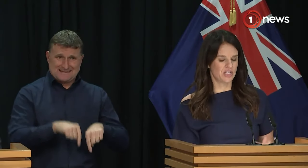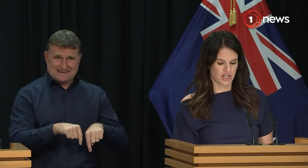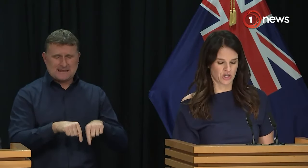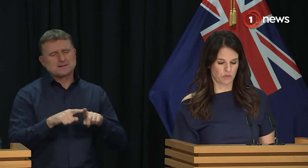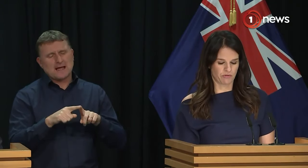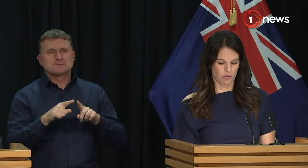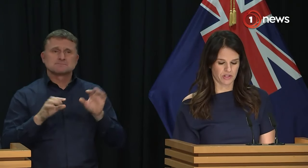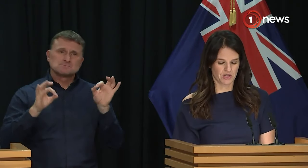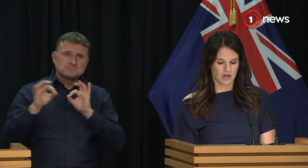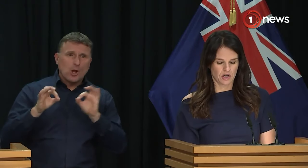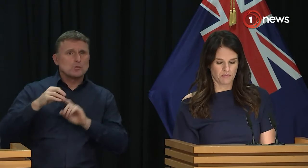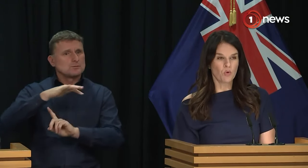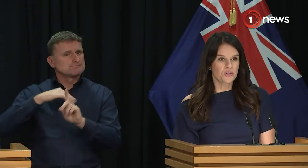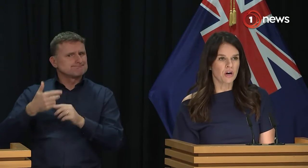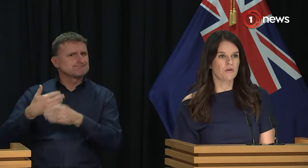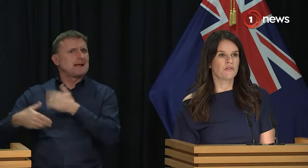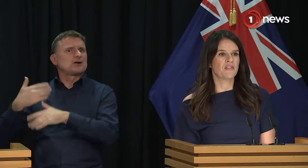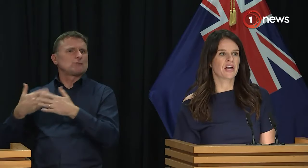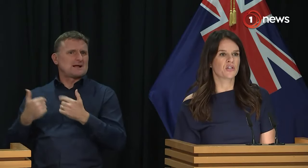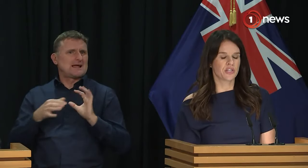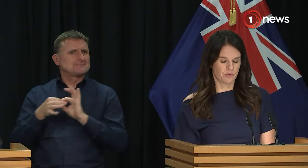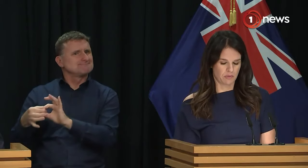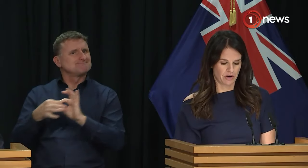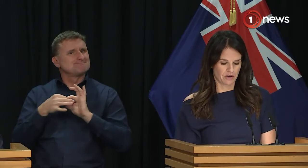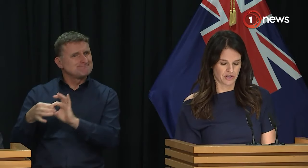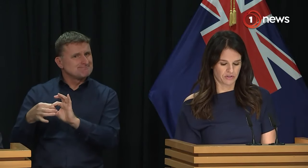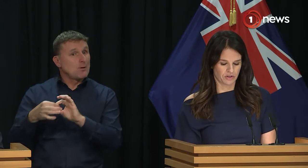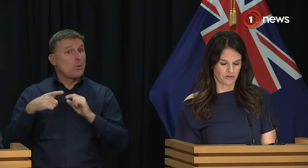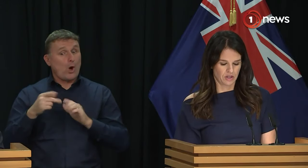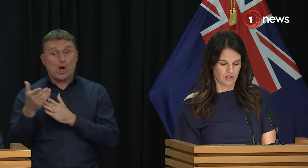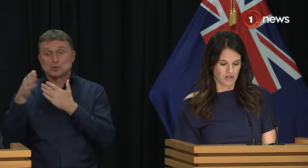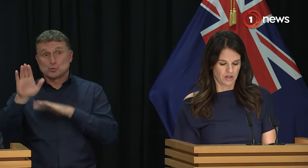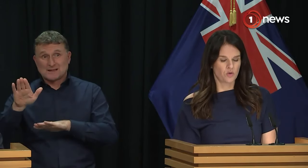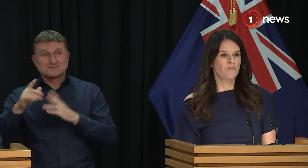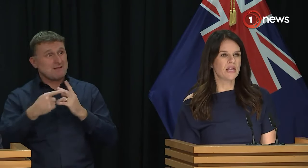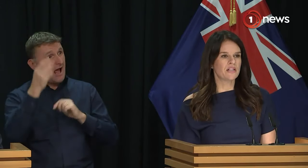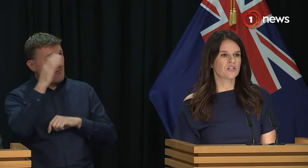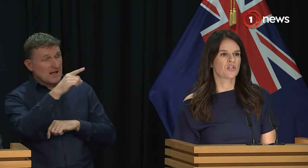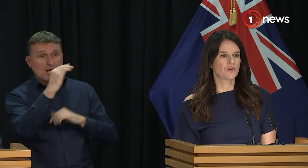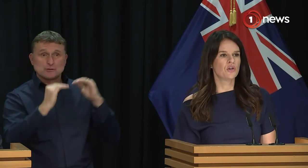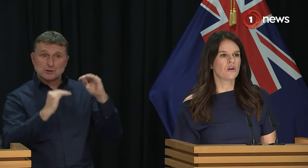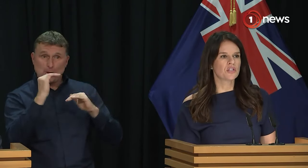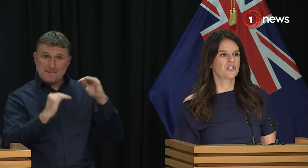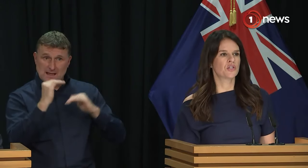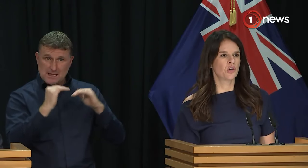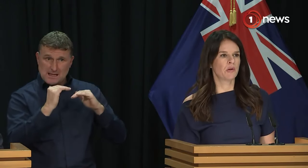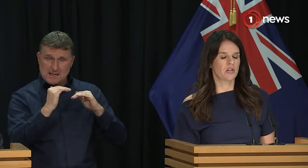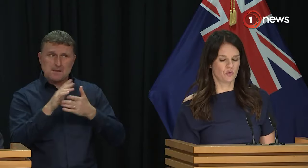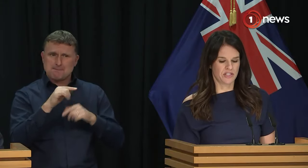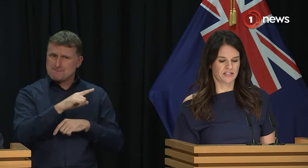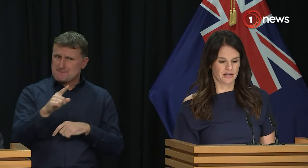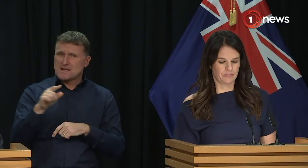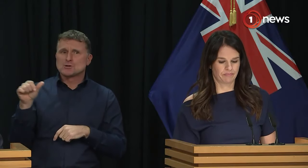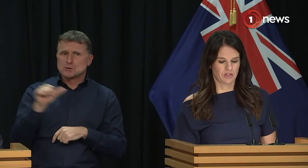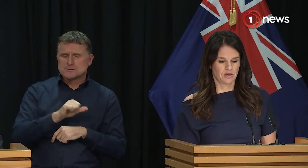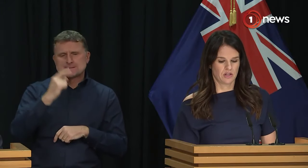and educational performance. More so than the countries we compare ourselves to. Your means should not determine